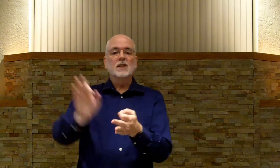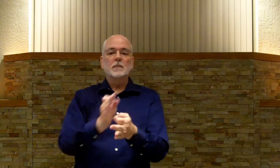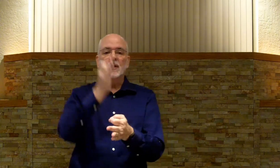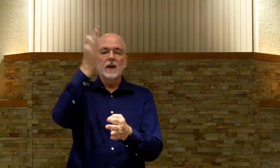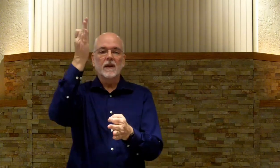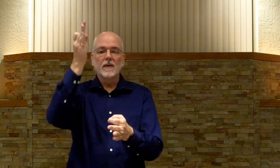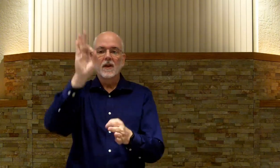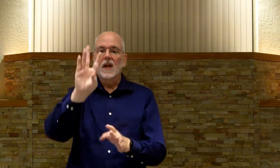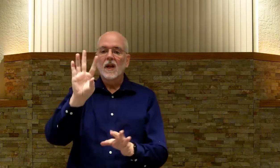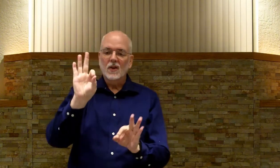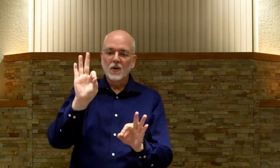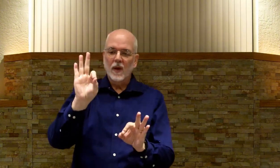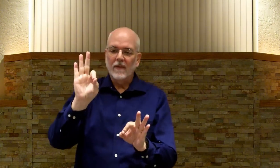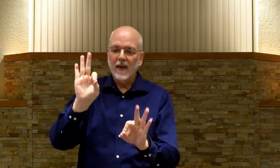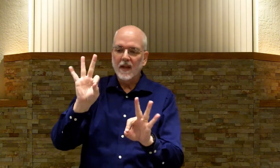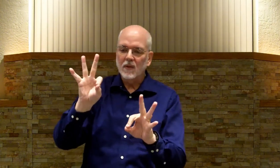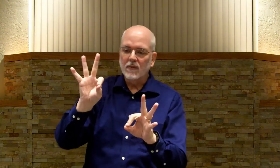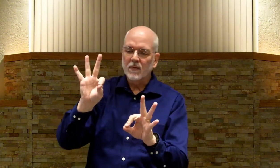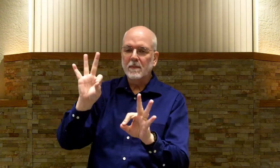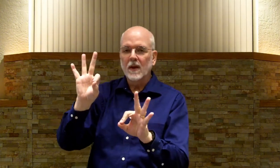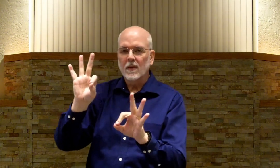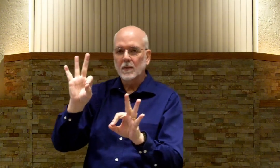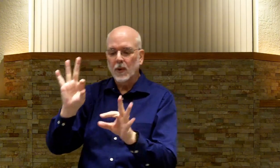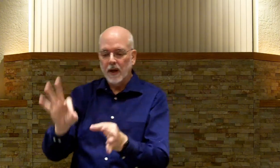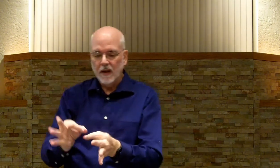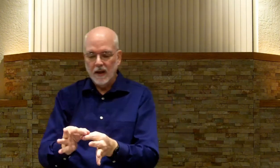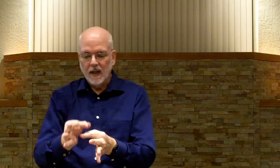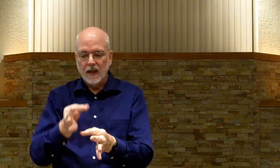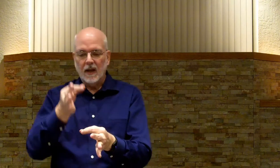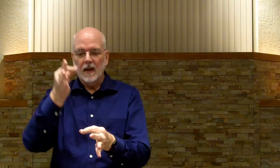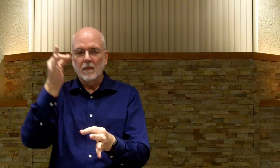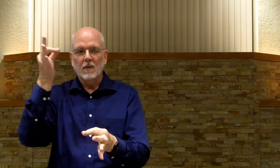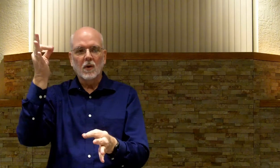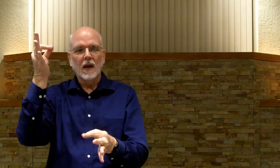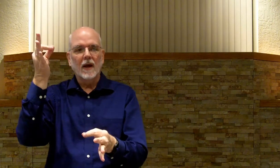Spirit. Two F hands. Finger spread. Kind of coming up. Out.